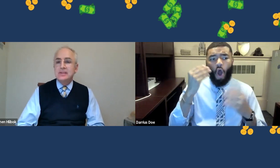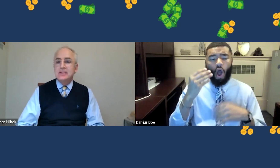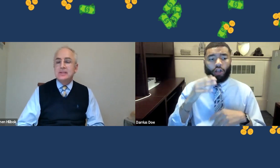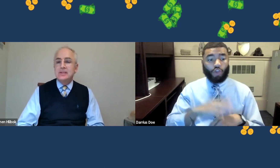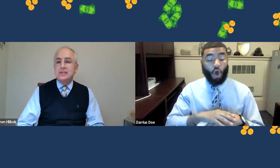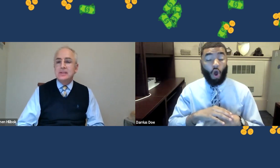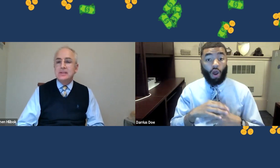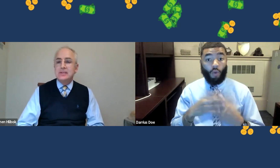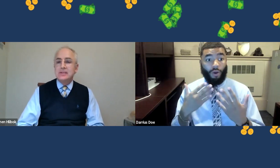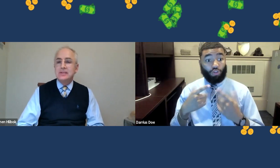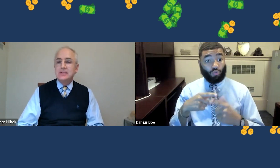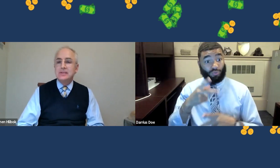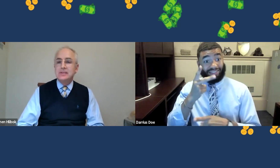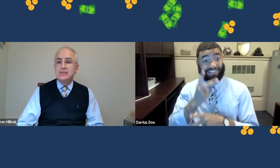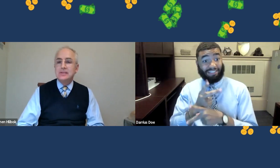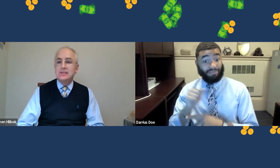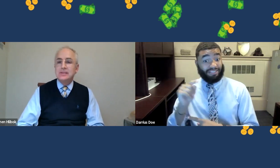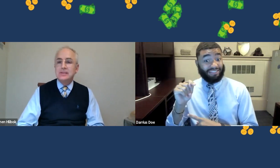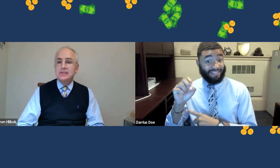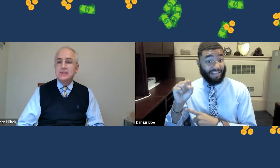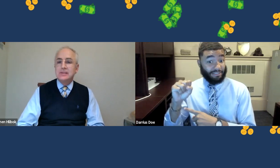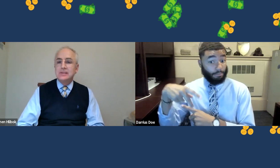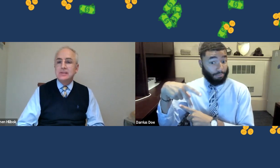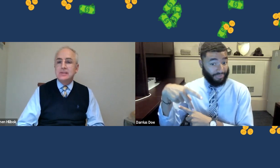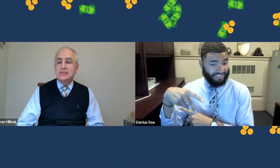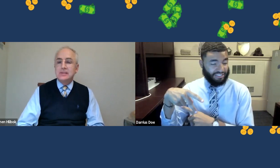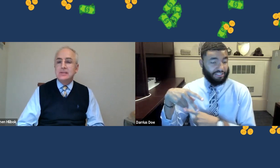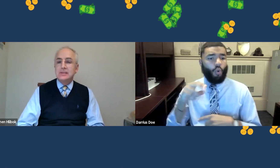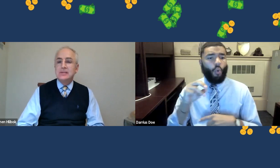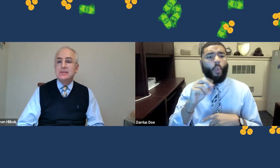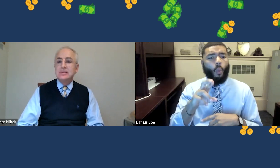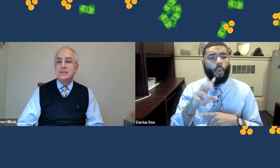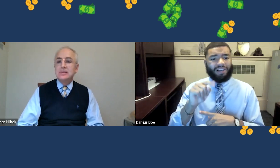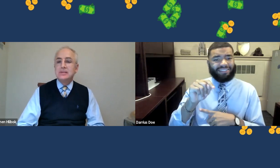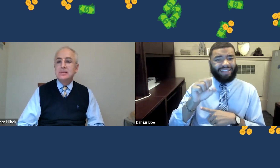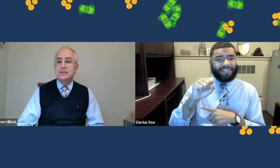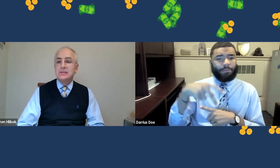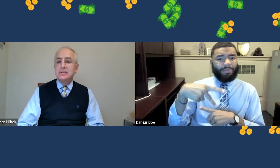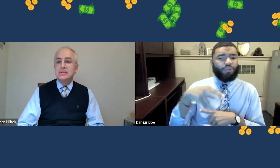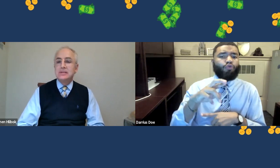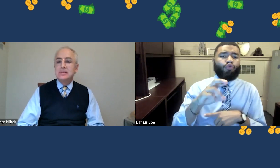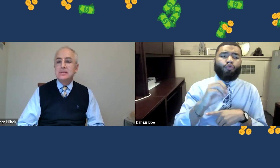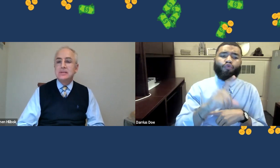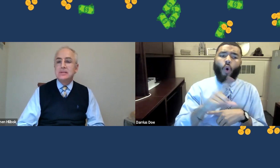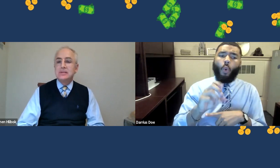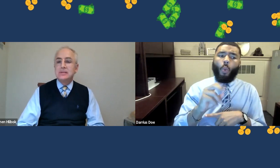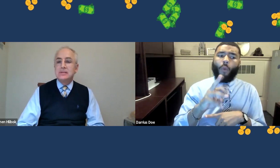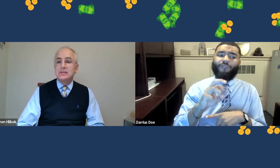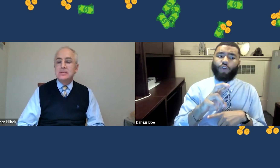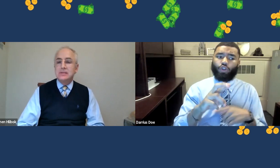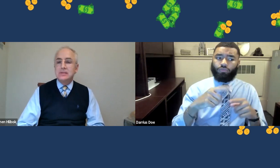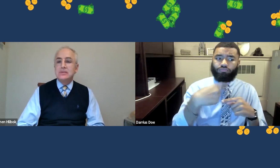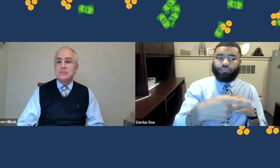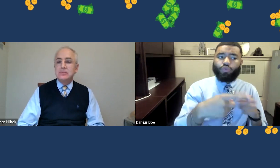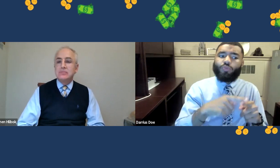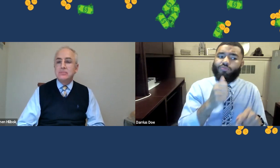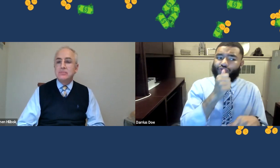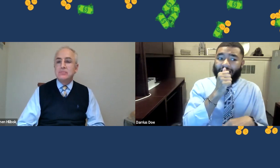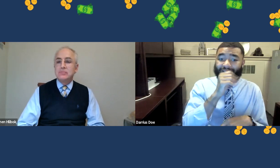Can you share your thoughts on keeping your TSP or rolling over